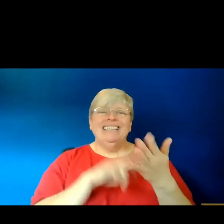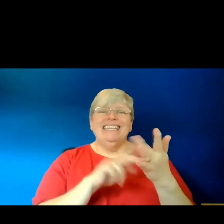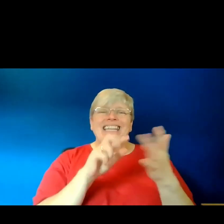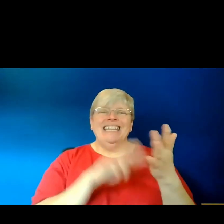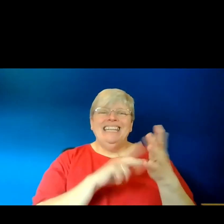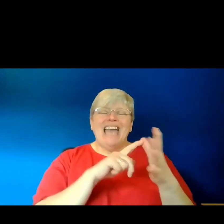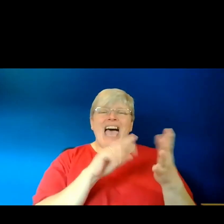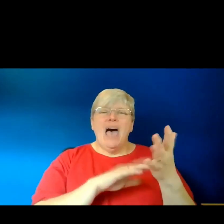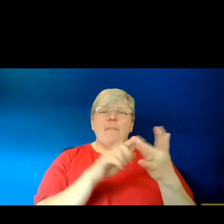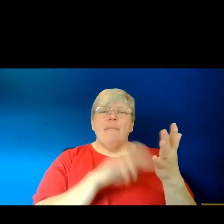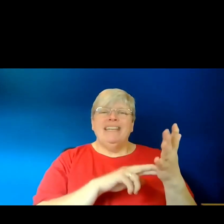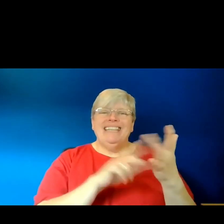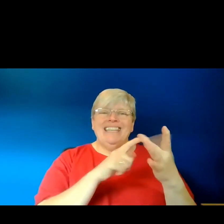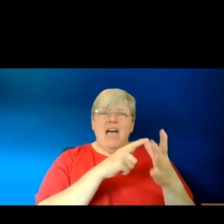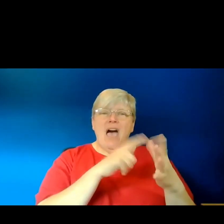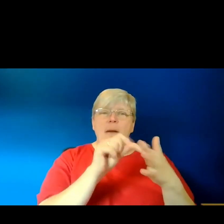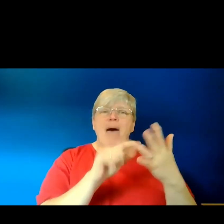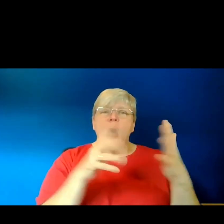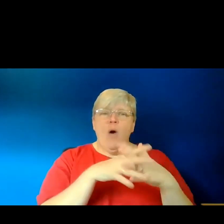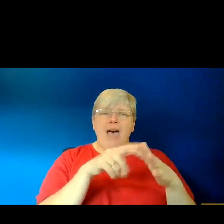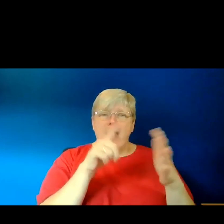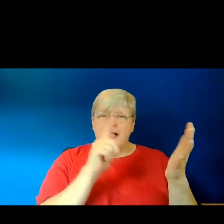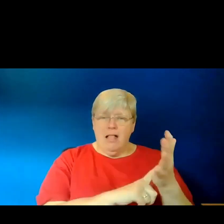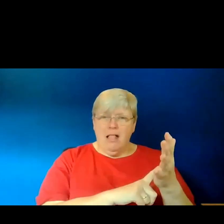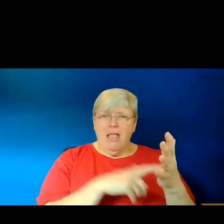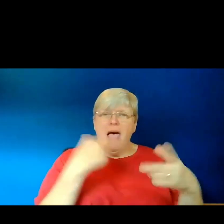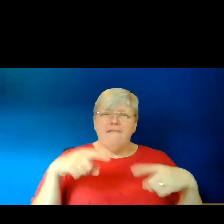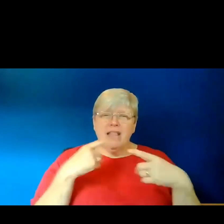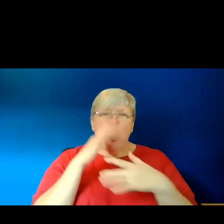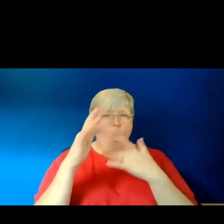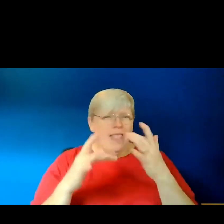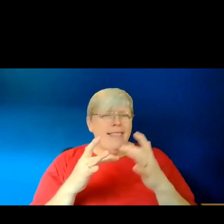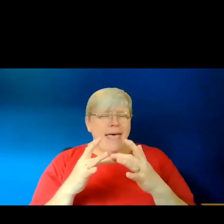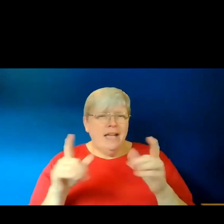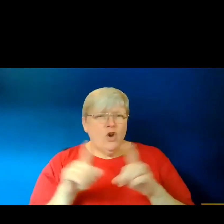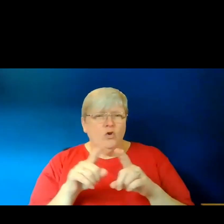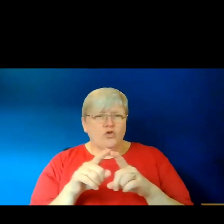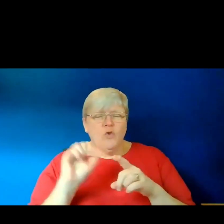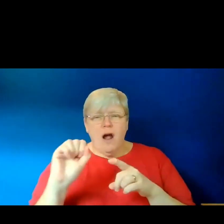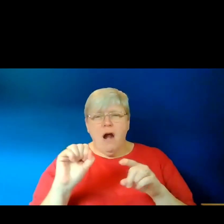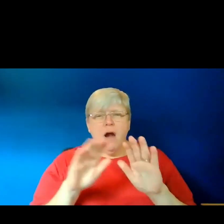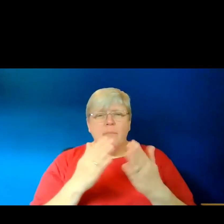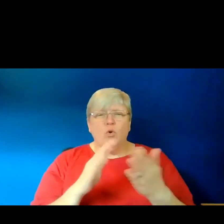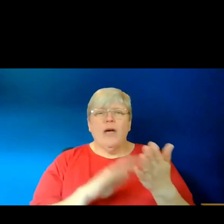that is available to read online, I think, and also in her book, Magnolia Moulin.